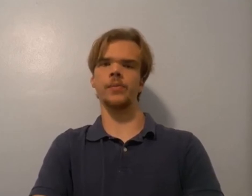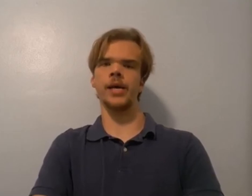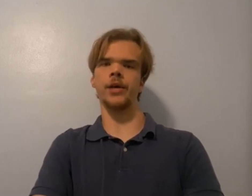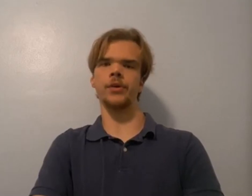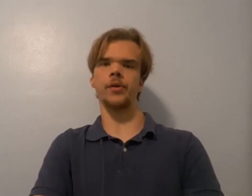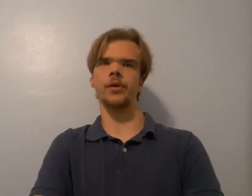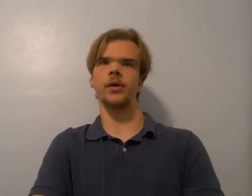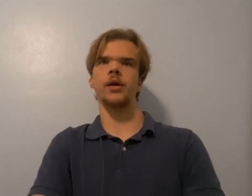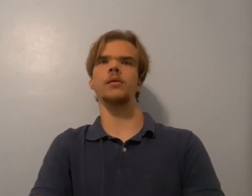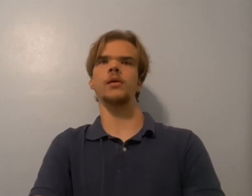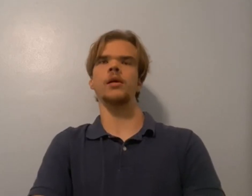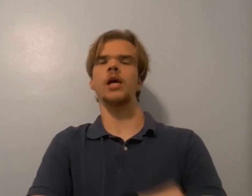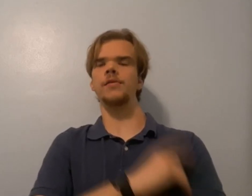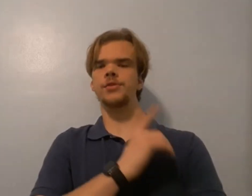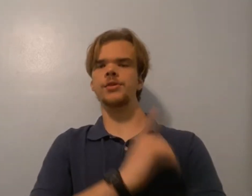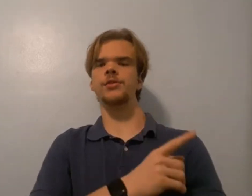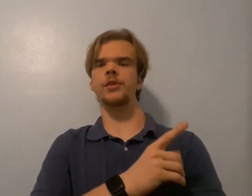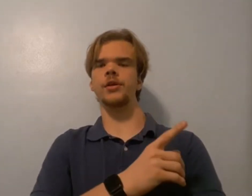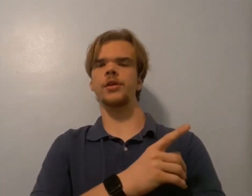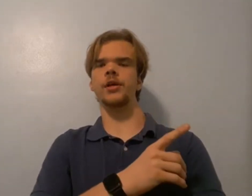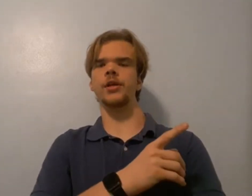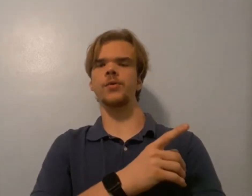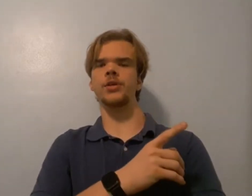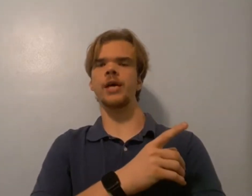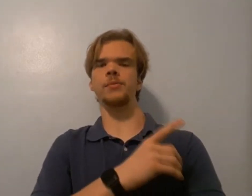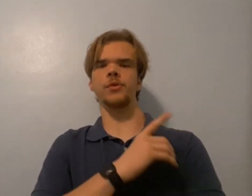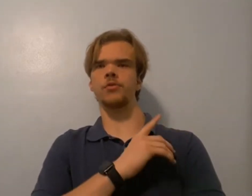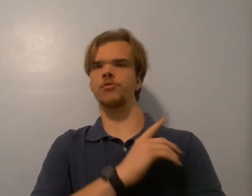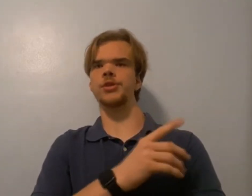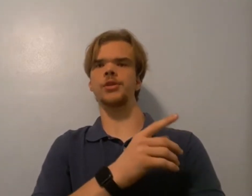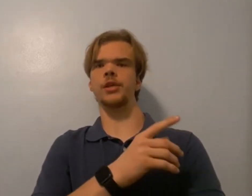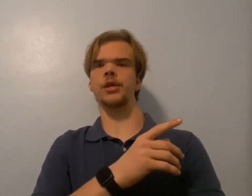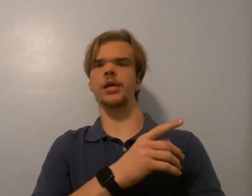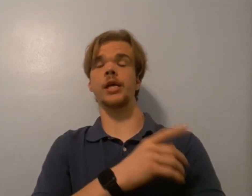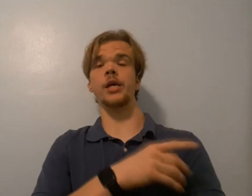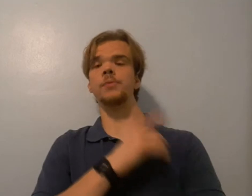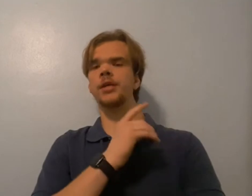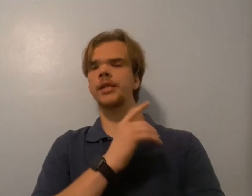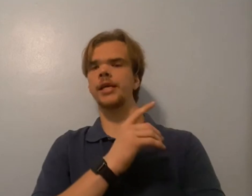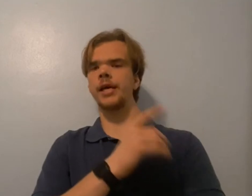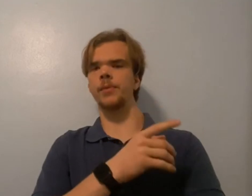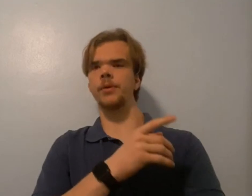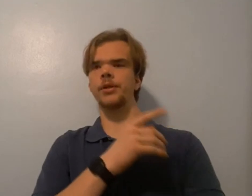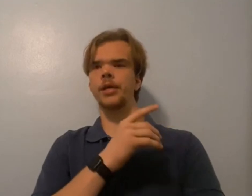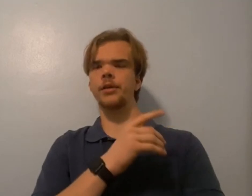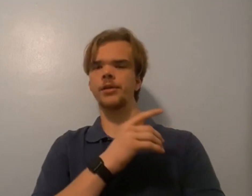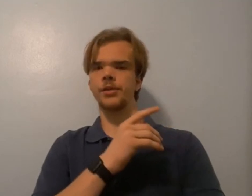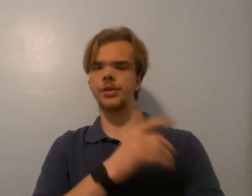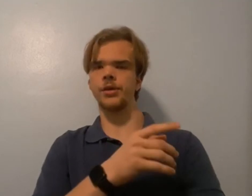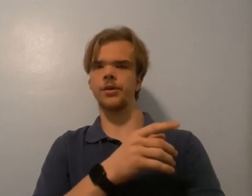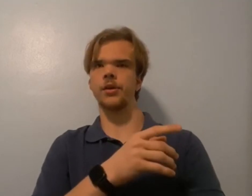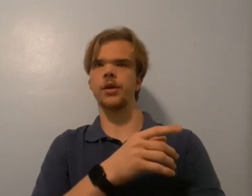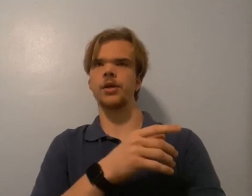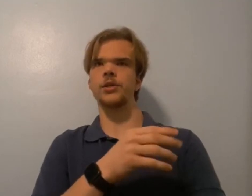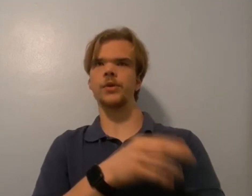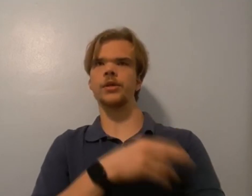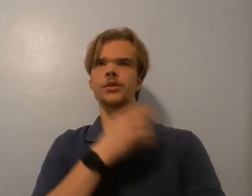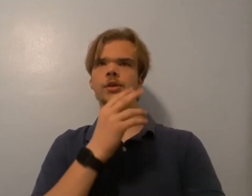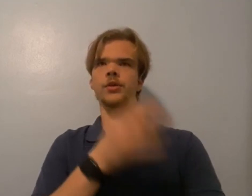in the background. I've just started on a new chapter recently and I hope to get that out by the end of this year so I can start